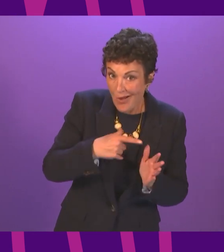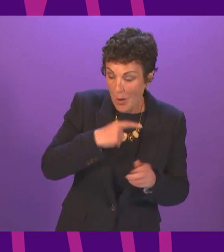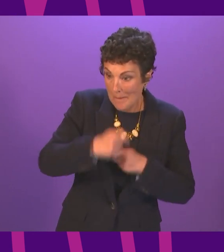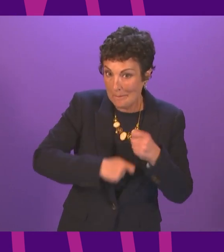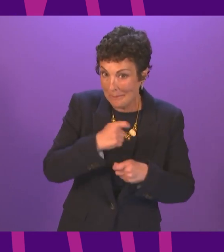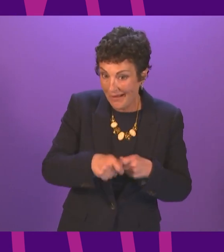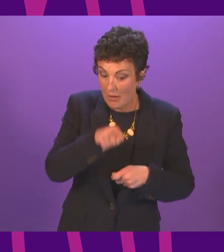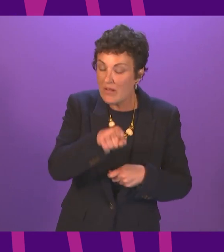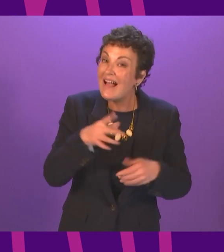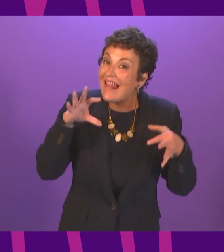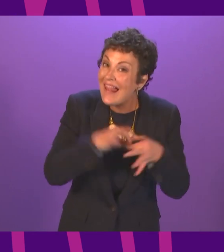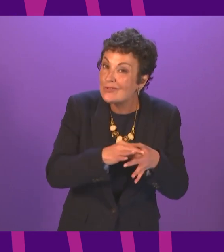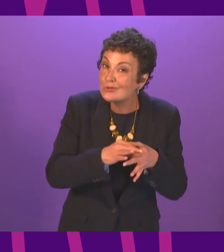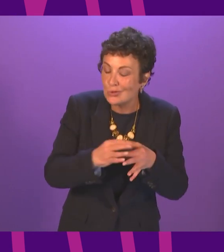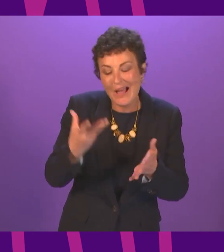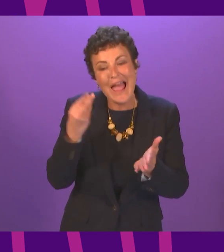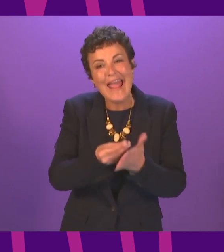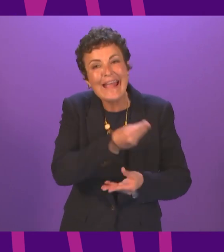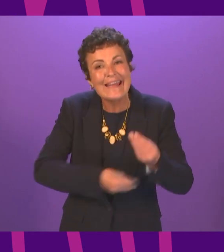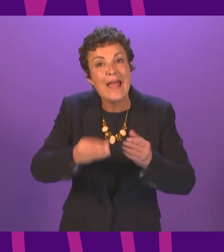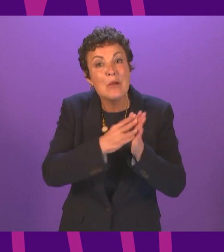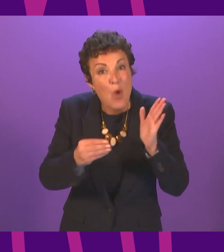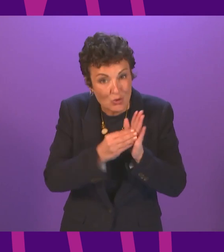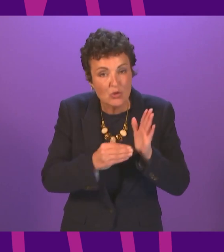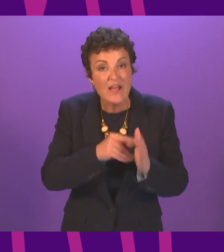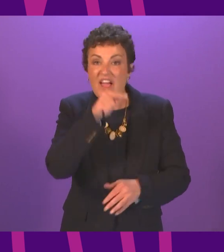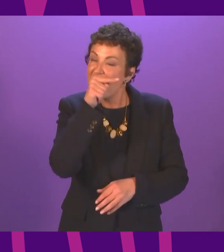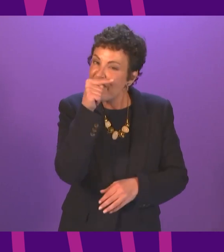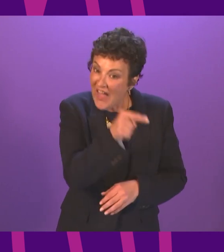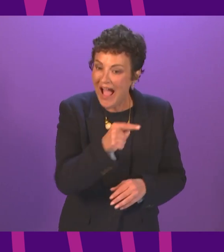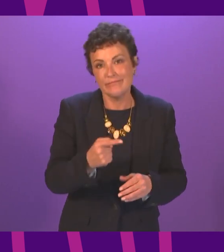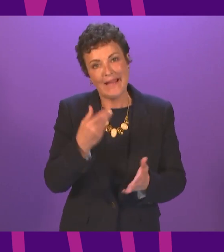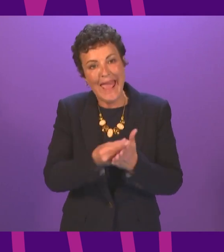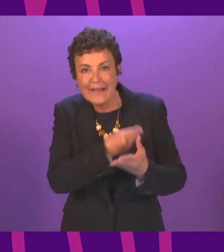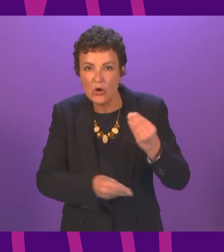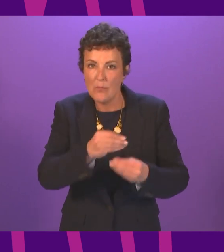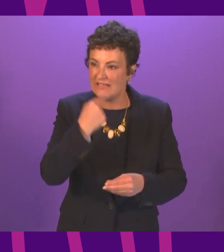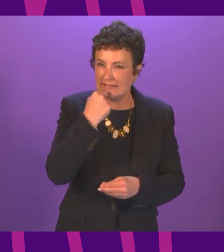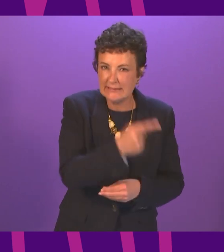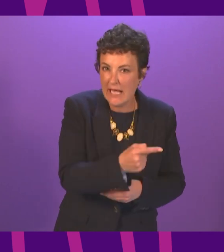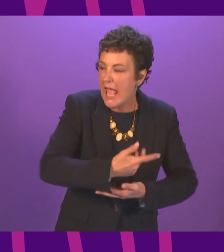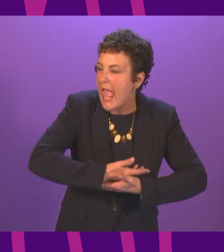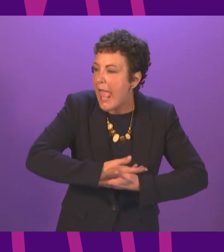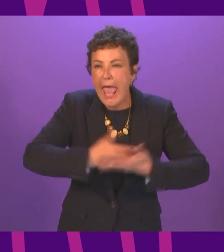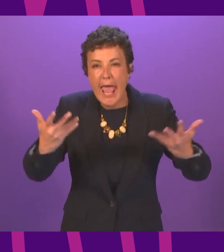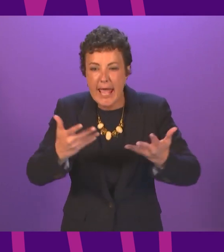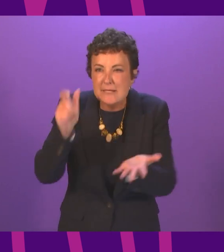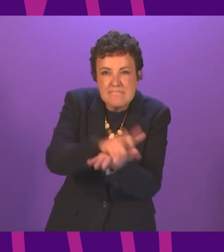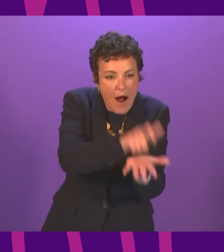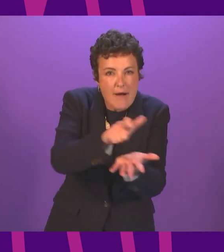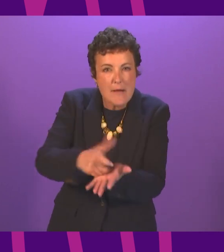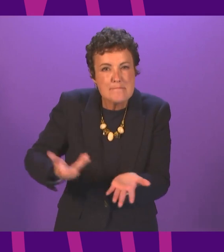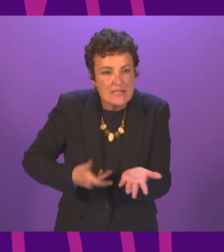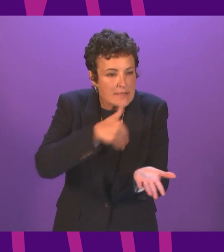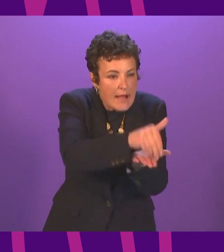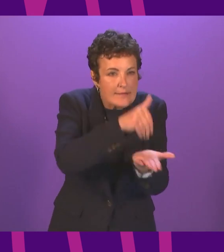emerged in the 1970s a model that seeks to drive free market relations into every interaction of our lives a